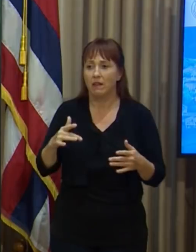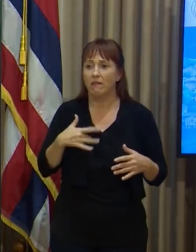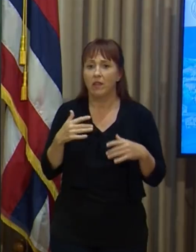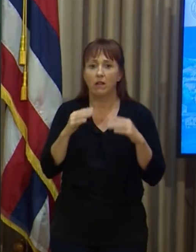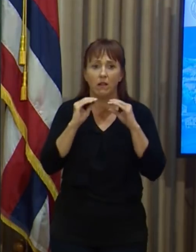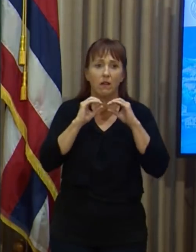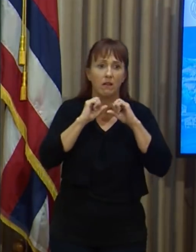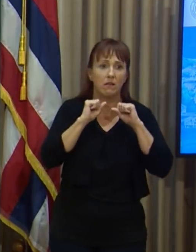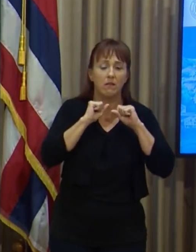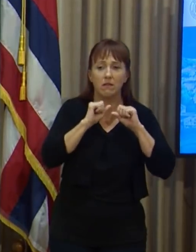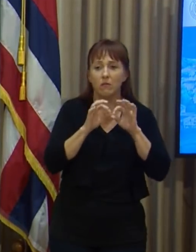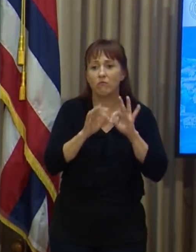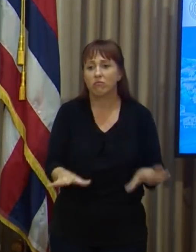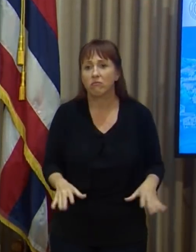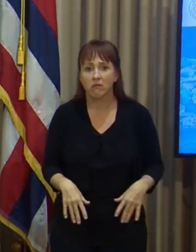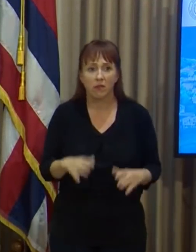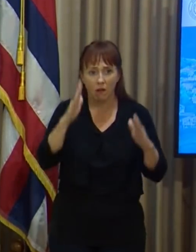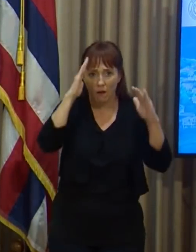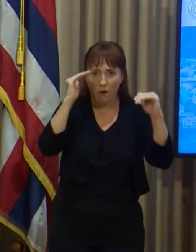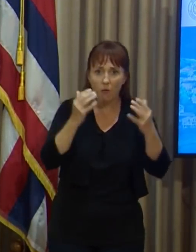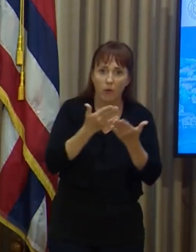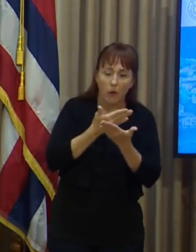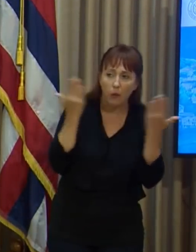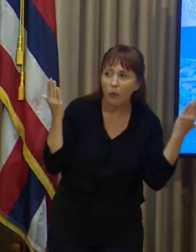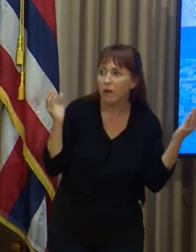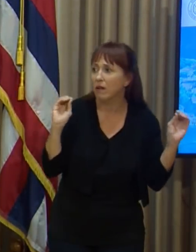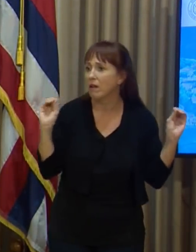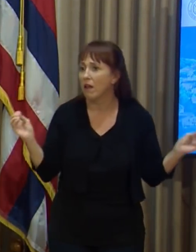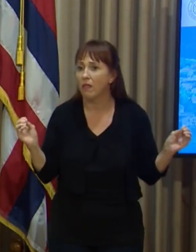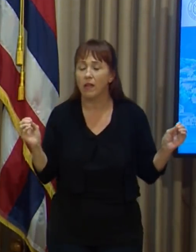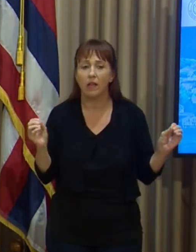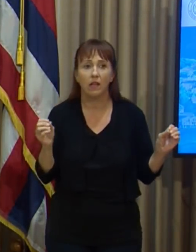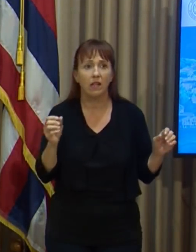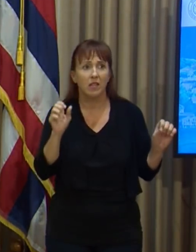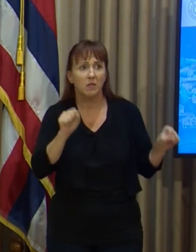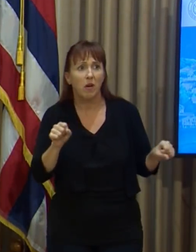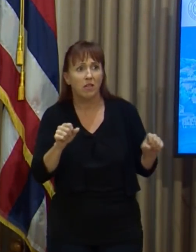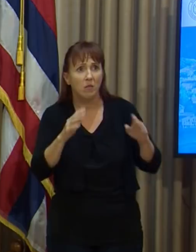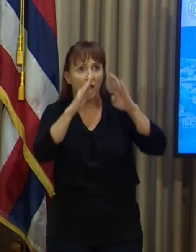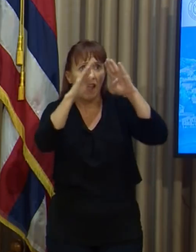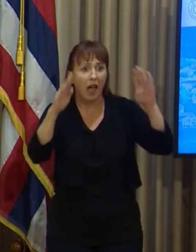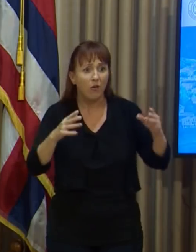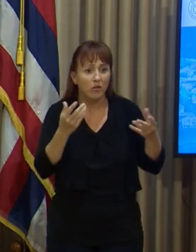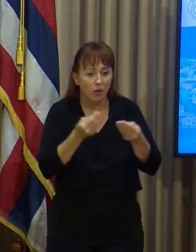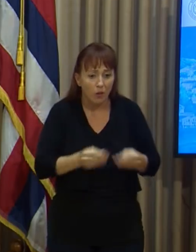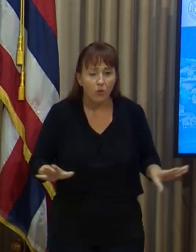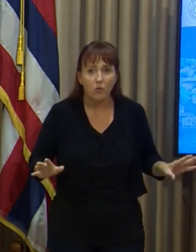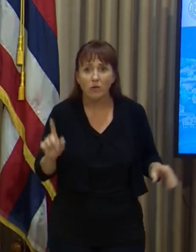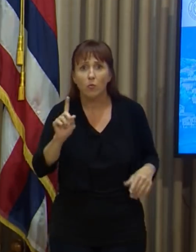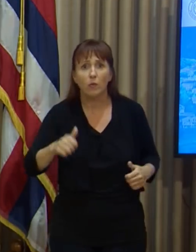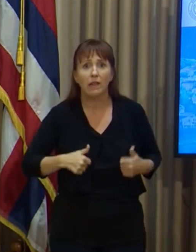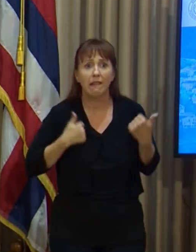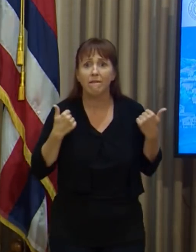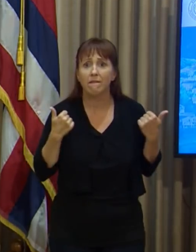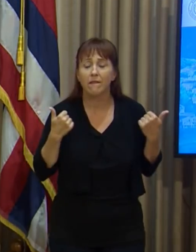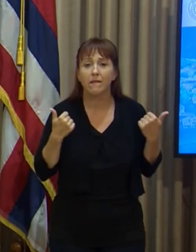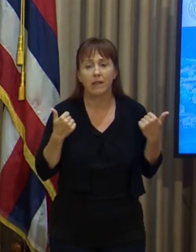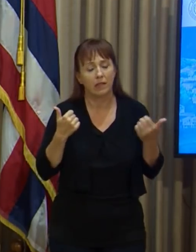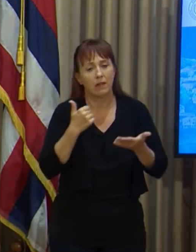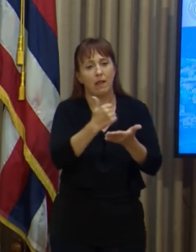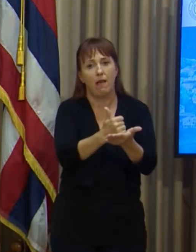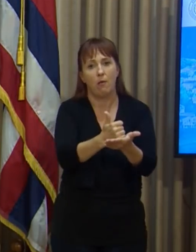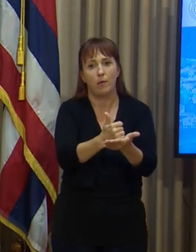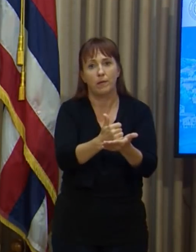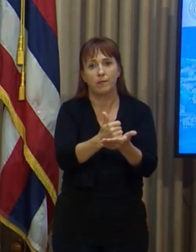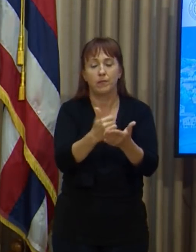hopelessness and helplessness and to keep people from the possibility of homelessness. There are resources available right now